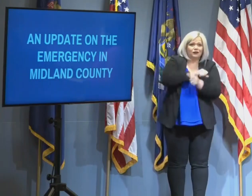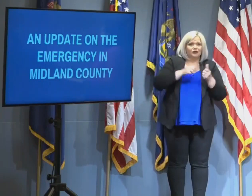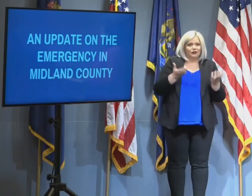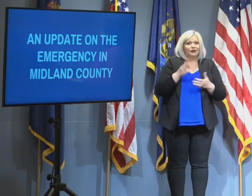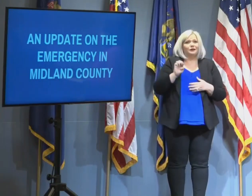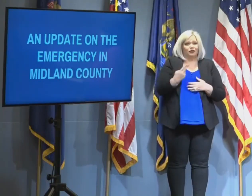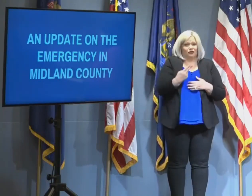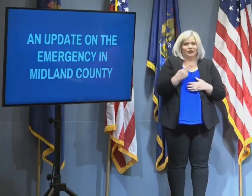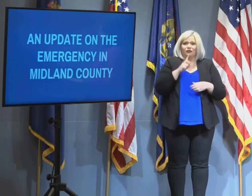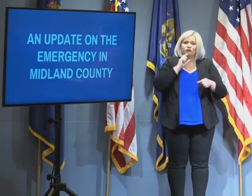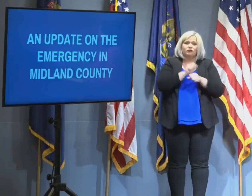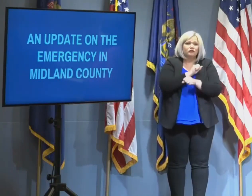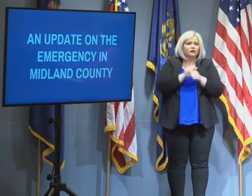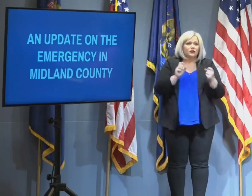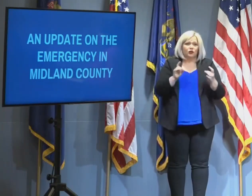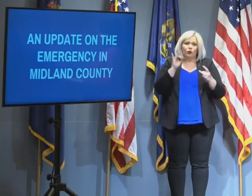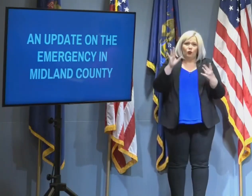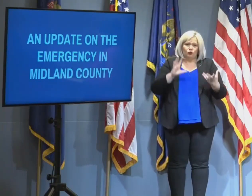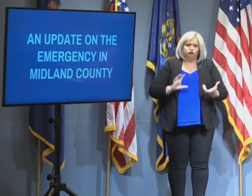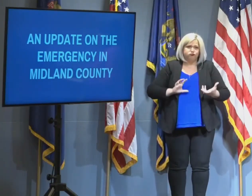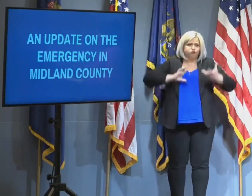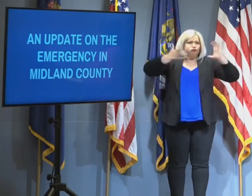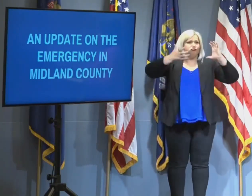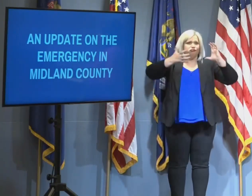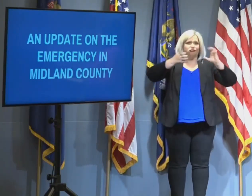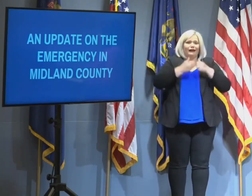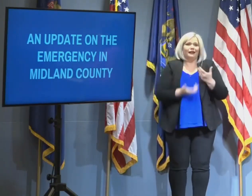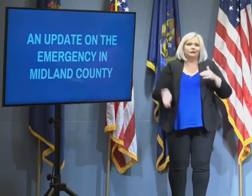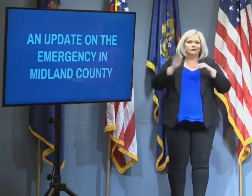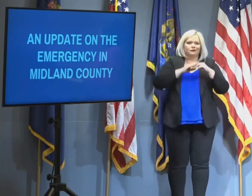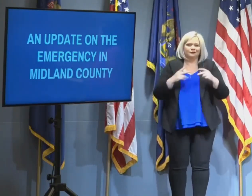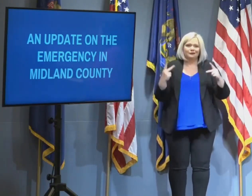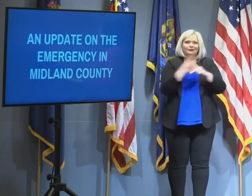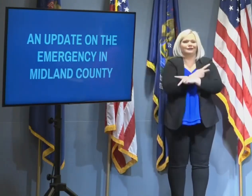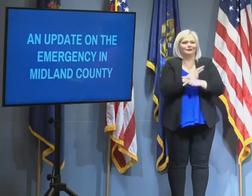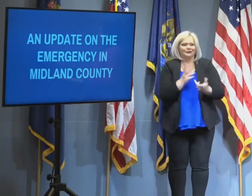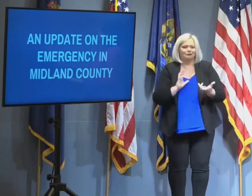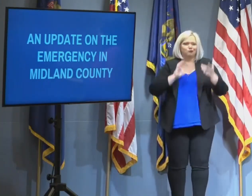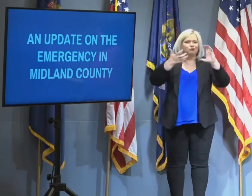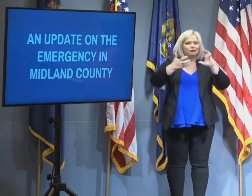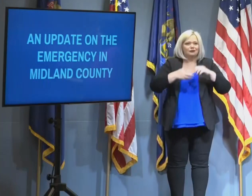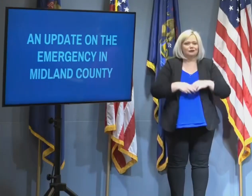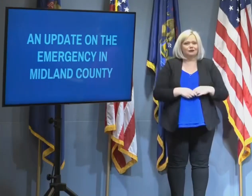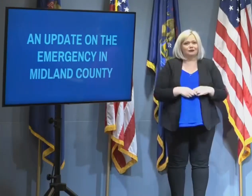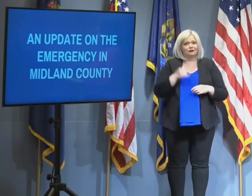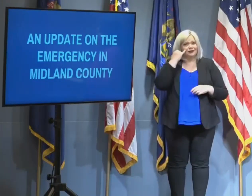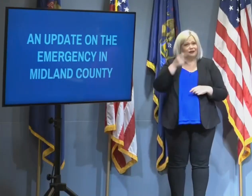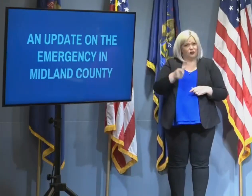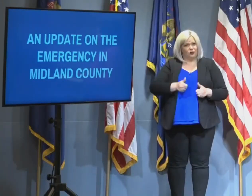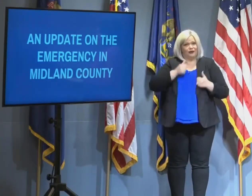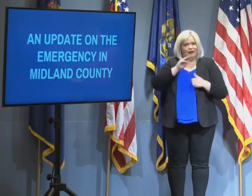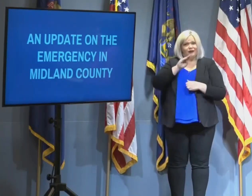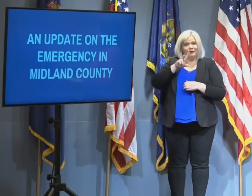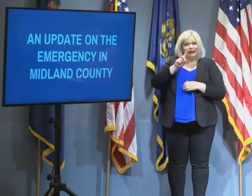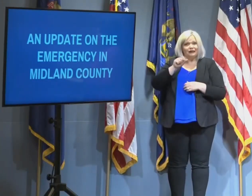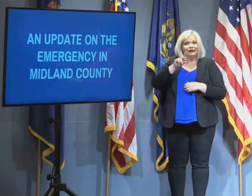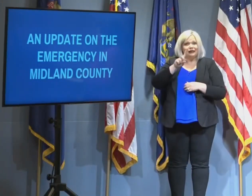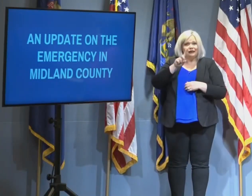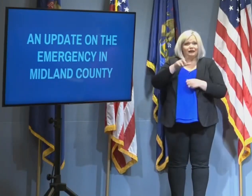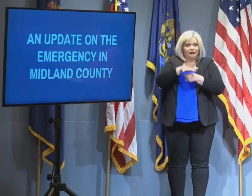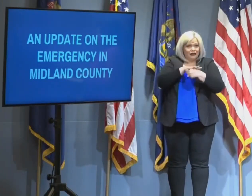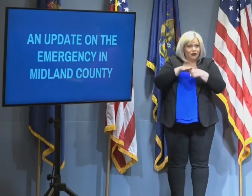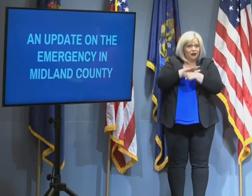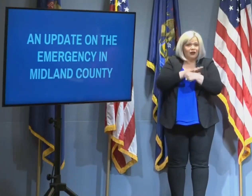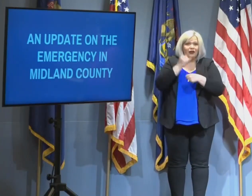this is truly a crisis in the middle of a crisis. If you are one of the residents in the impacted area, especially